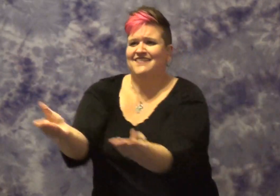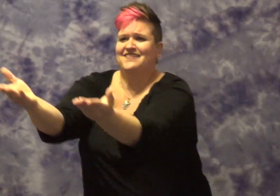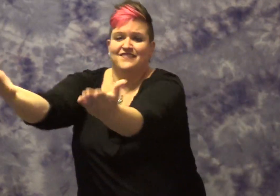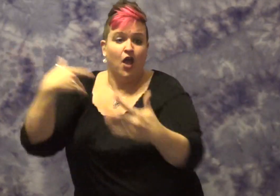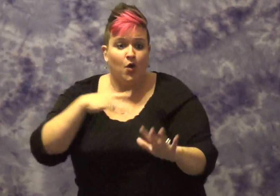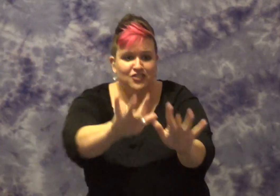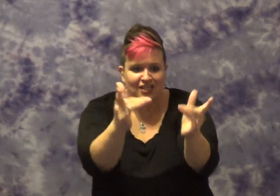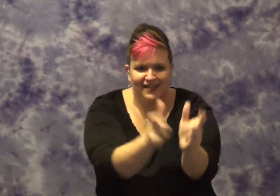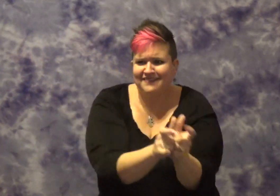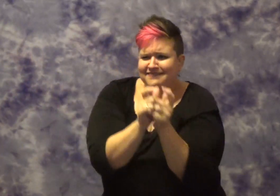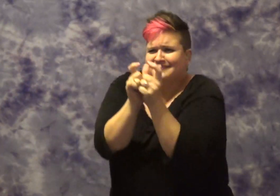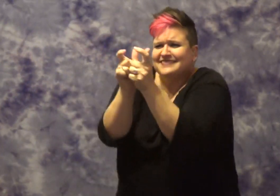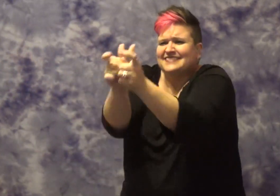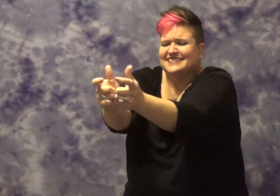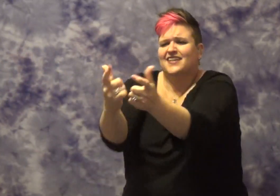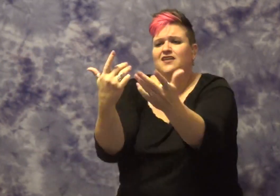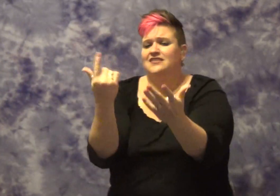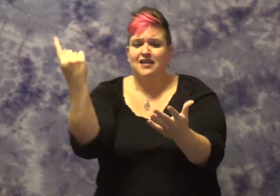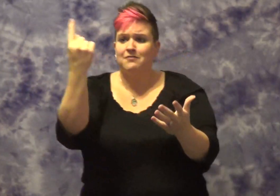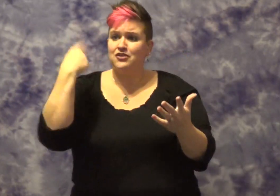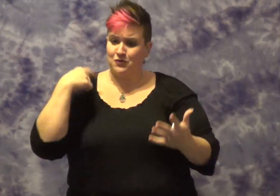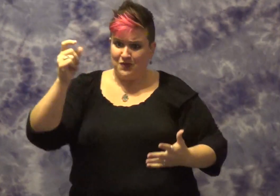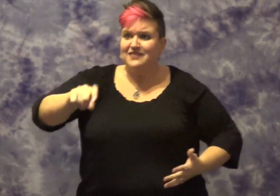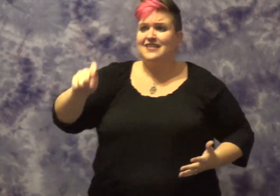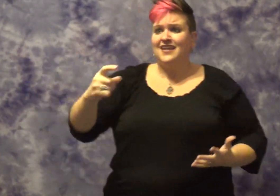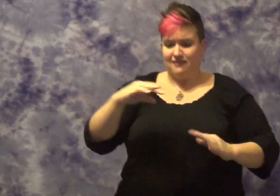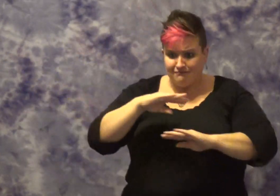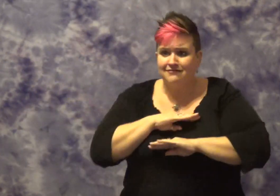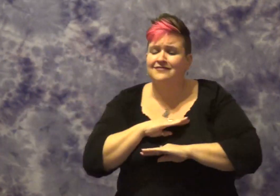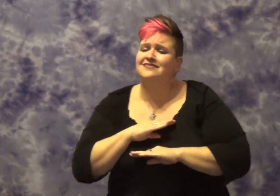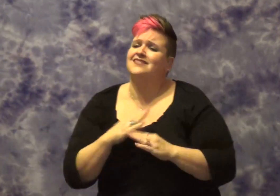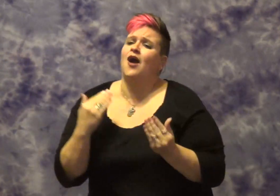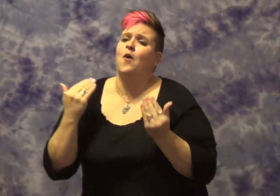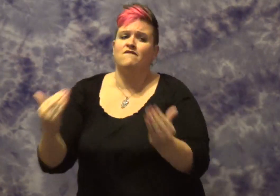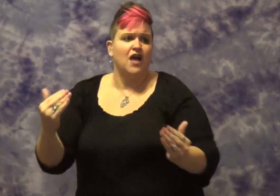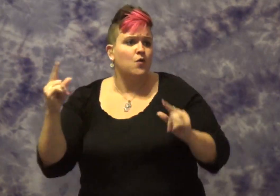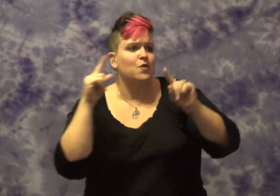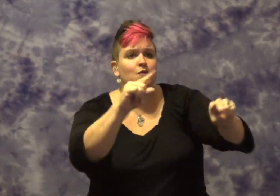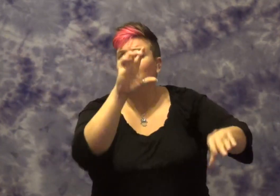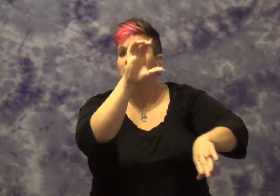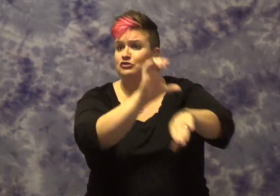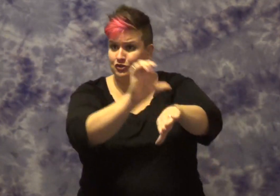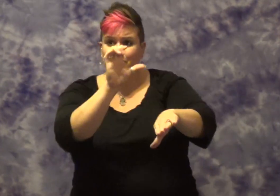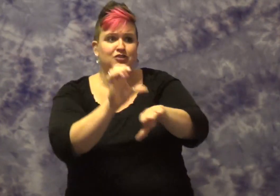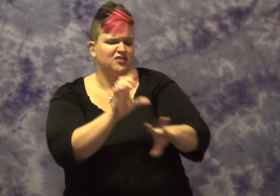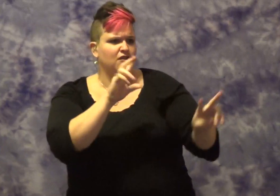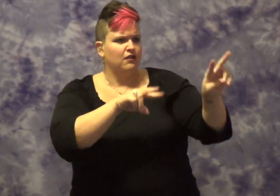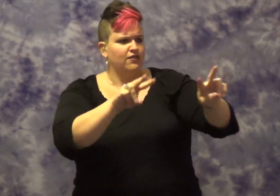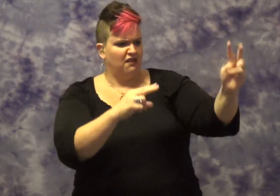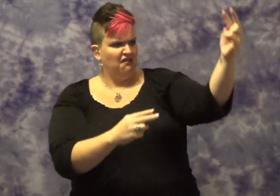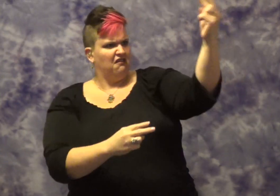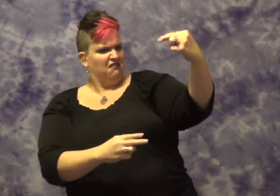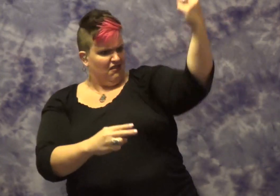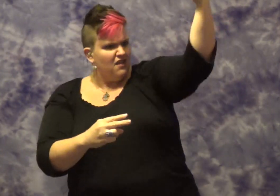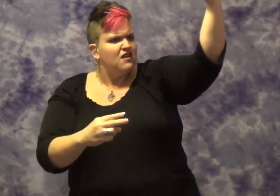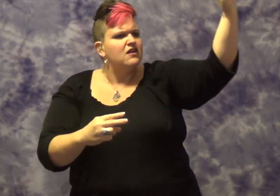Something needing for the main course It's a fine looking house What you got in the